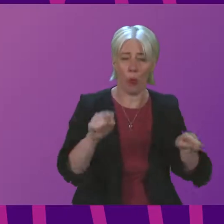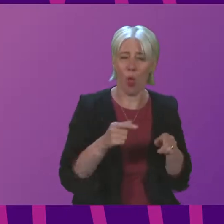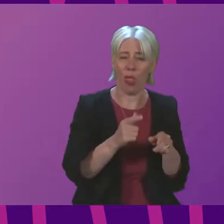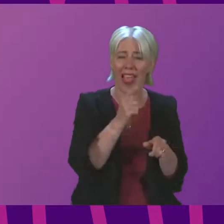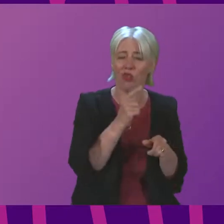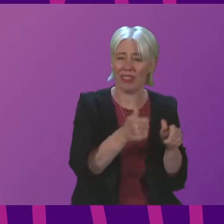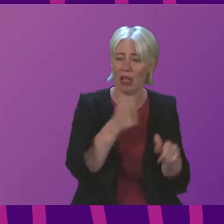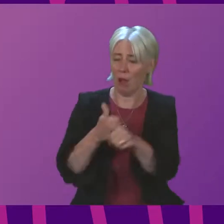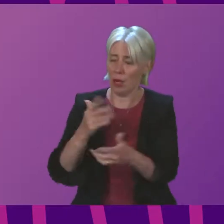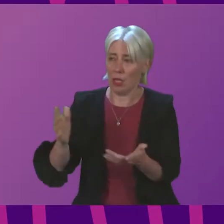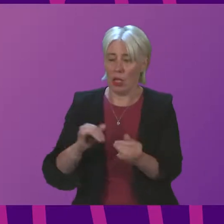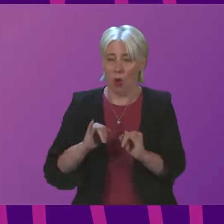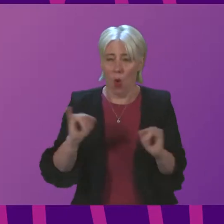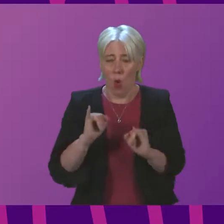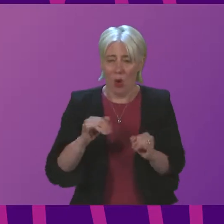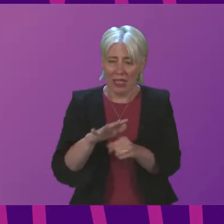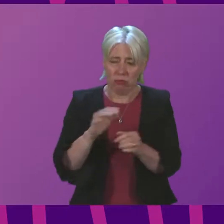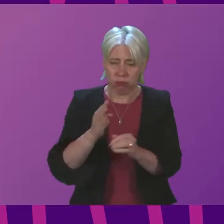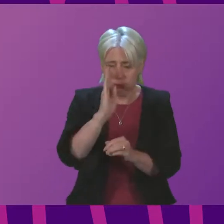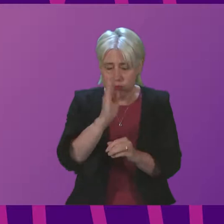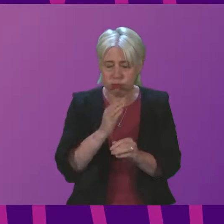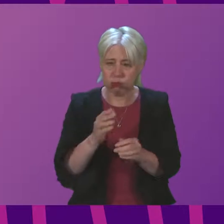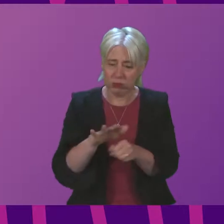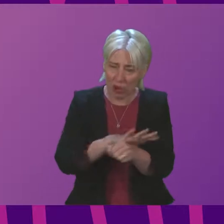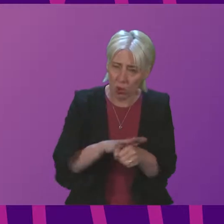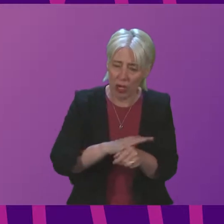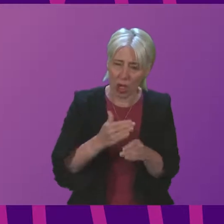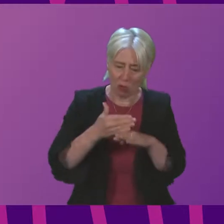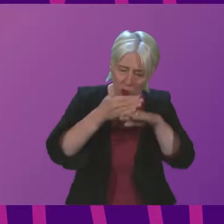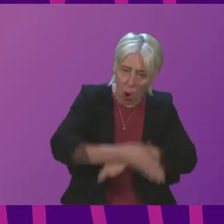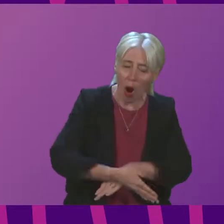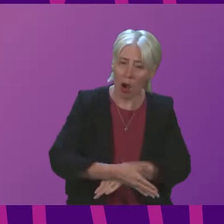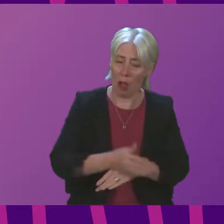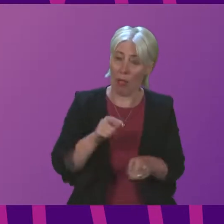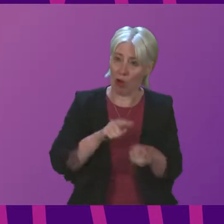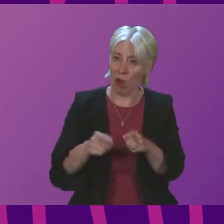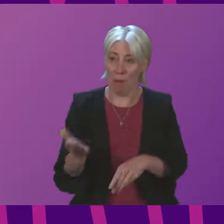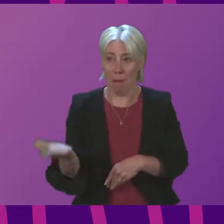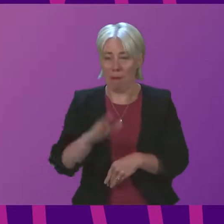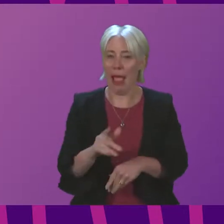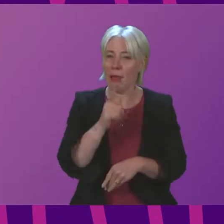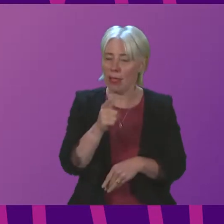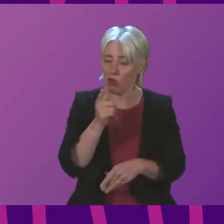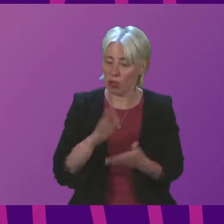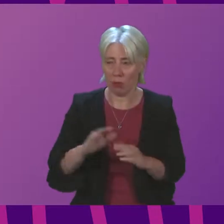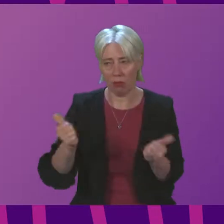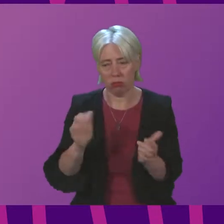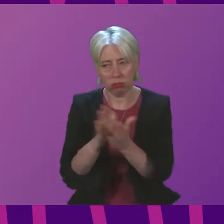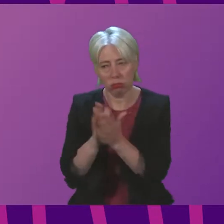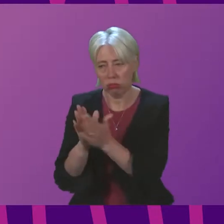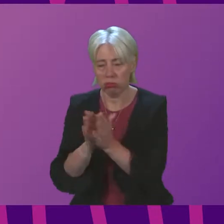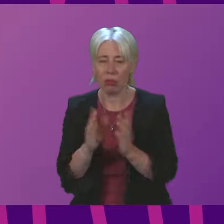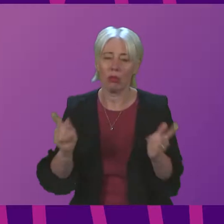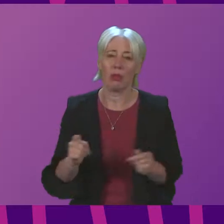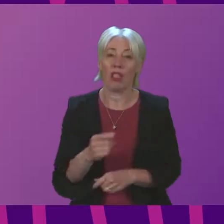and often precarious conditions to make as much progress as possible in the restoration of power supplies. Three